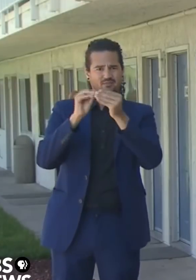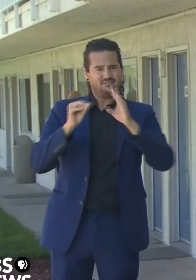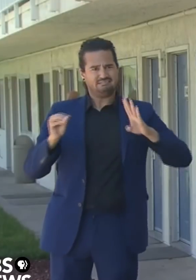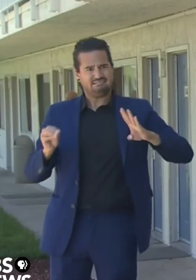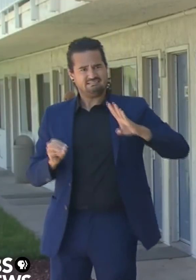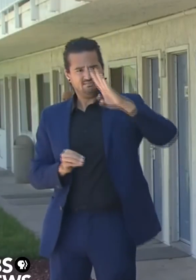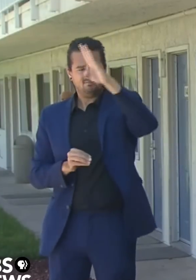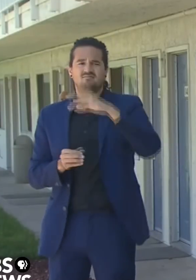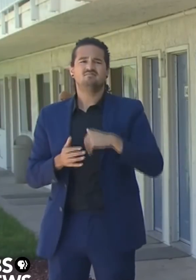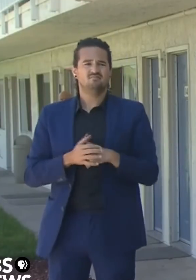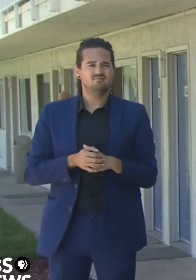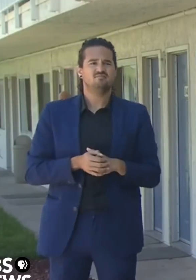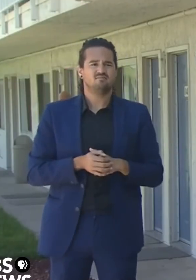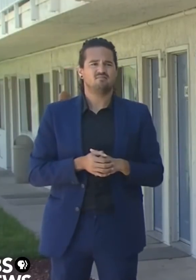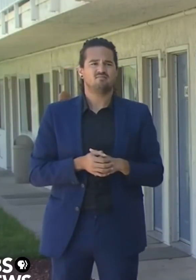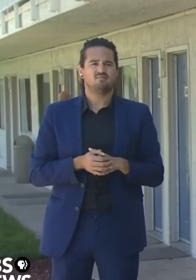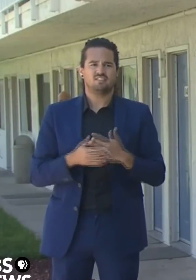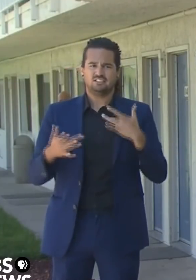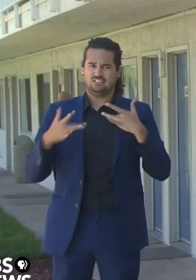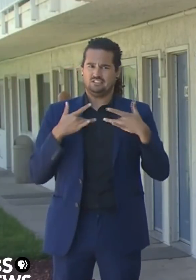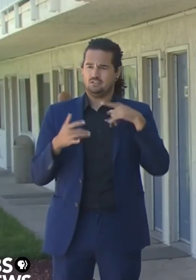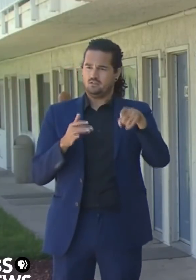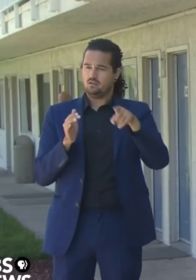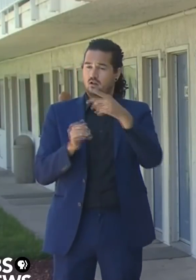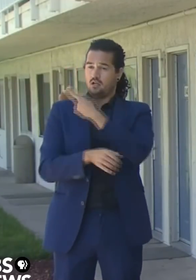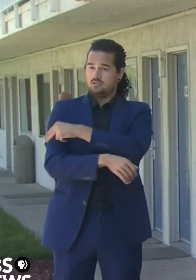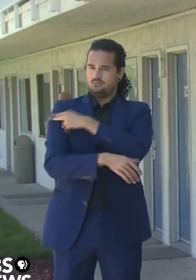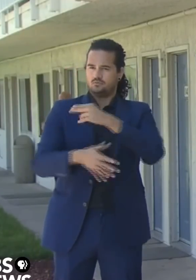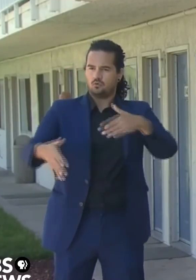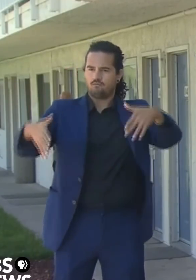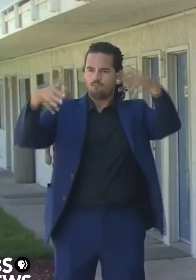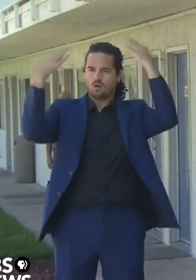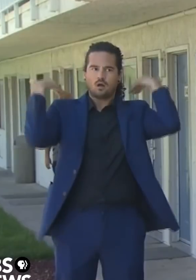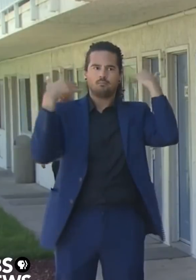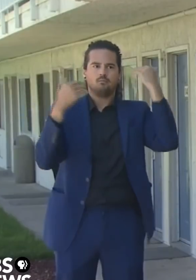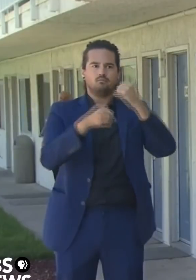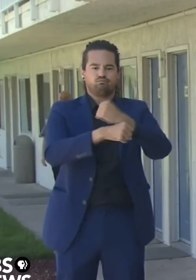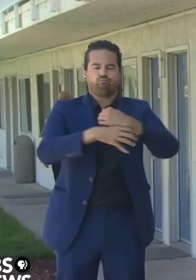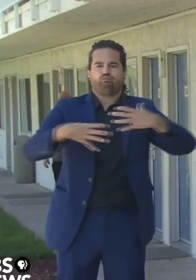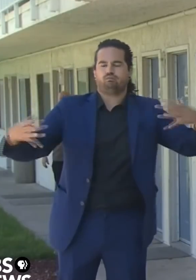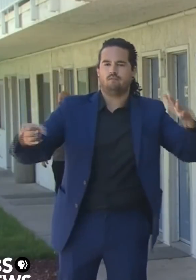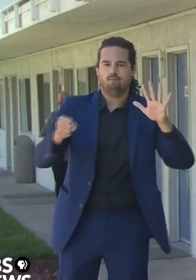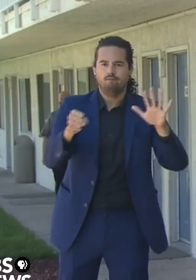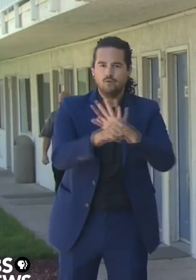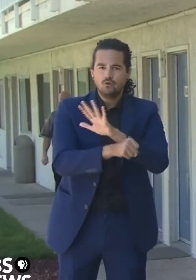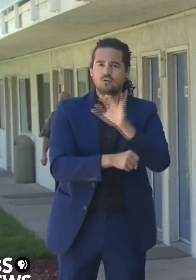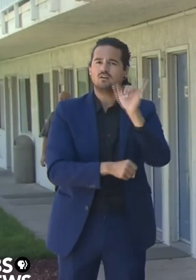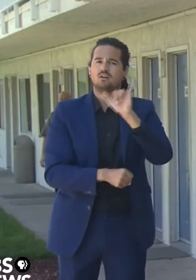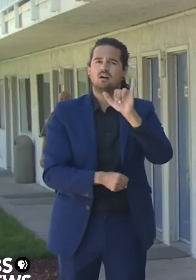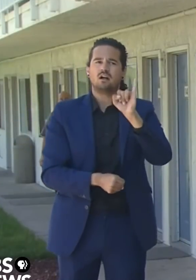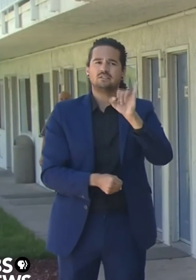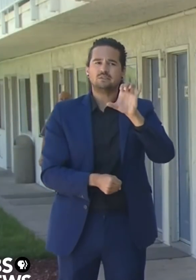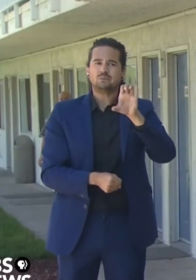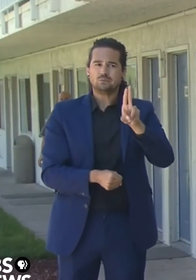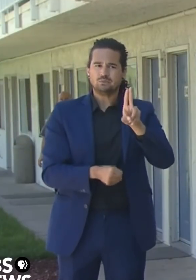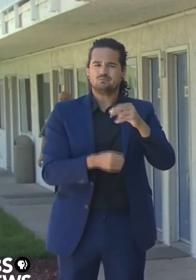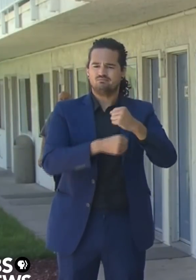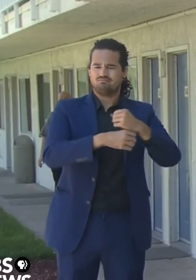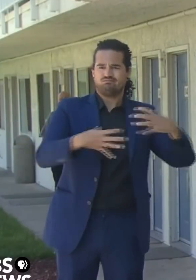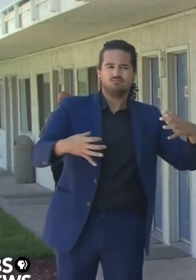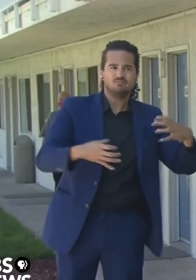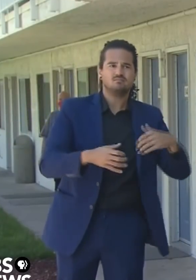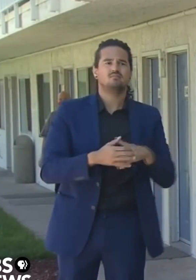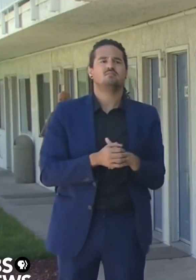of hospitalizations and the number of ICU patients in this state. Hospitalizations yesterday increased some 6